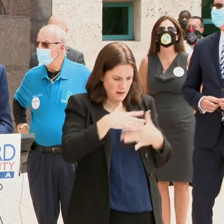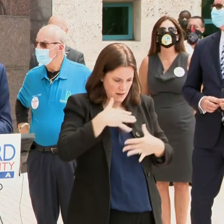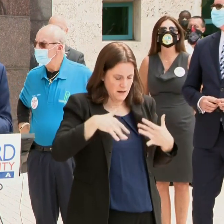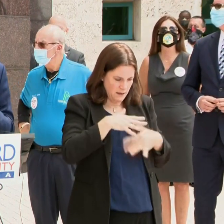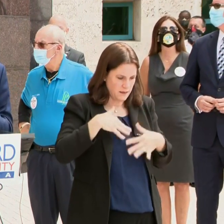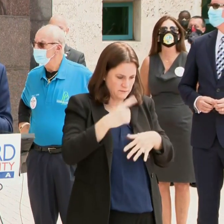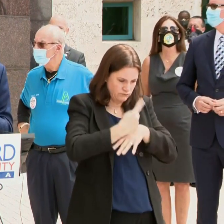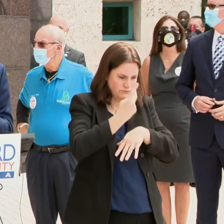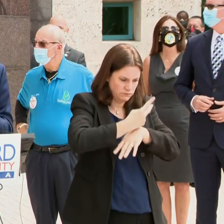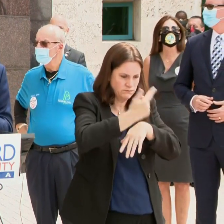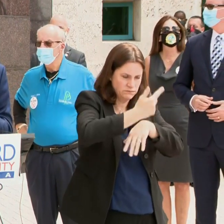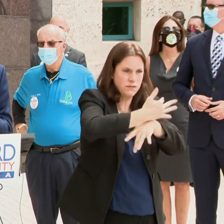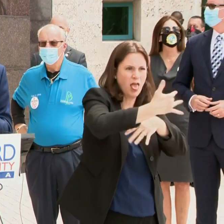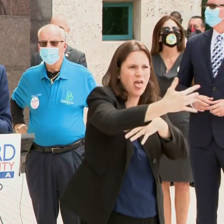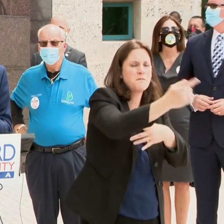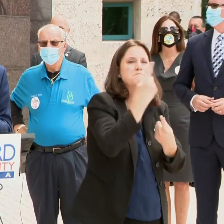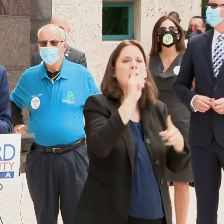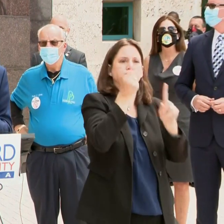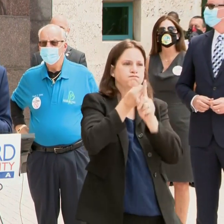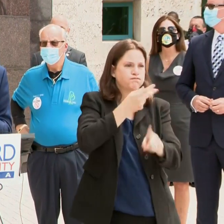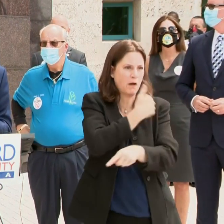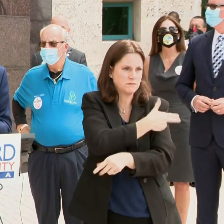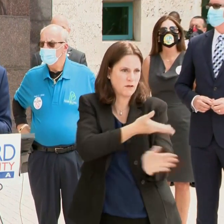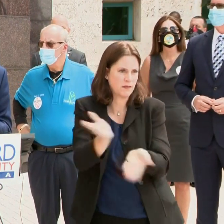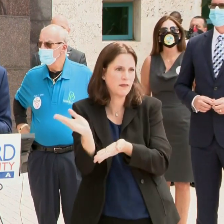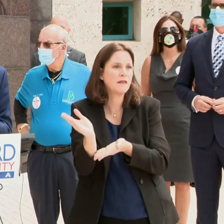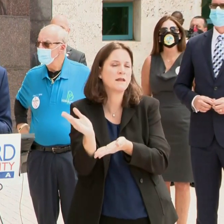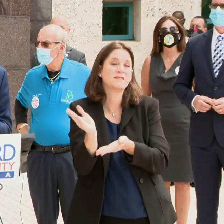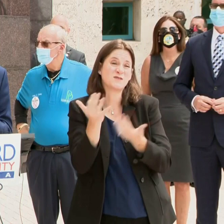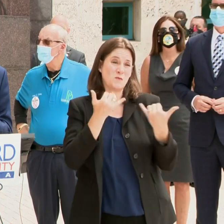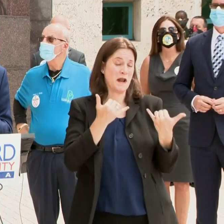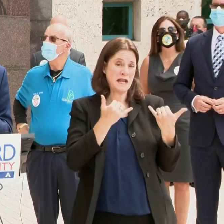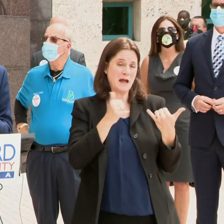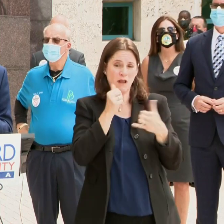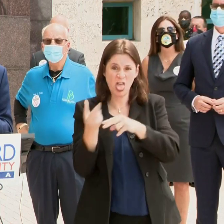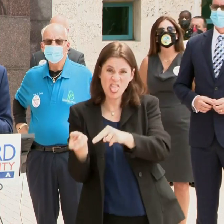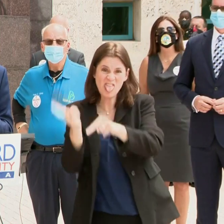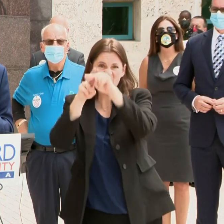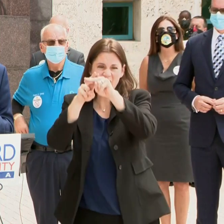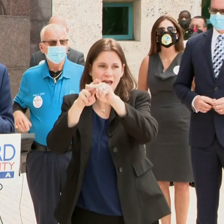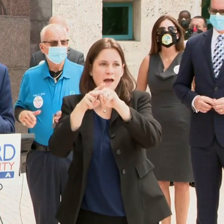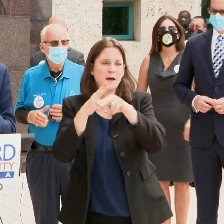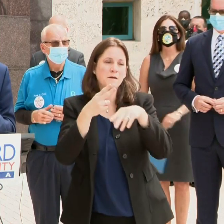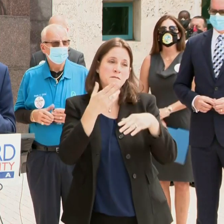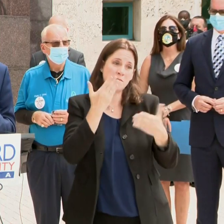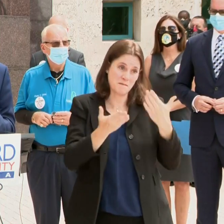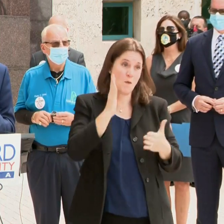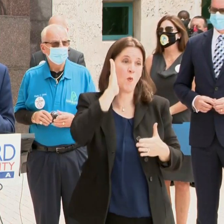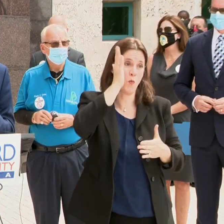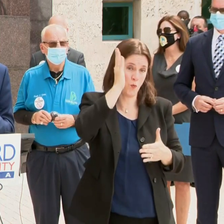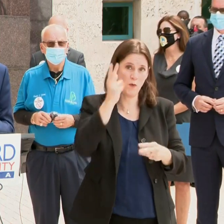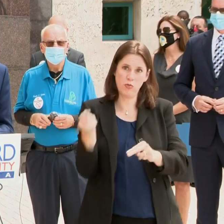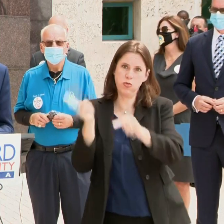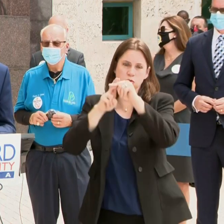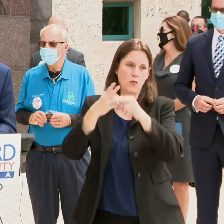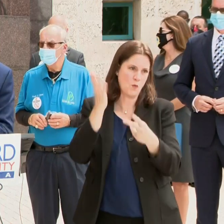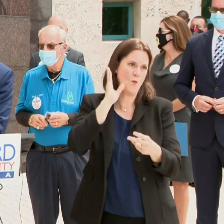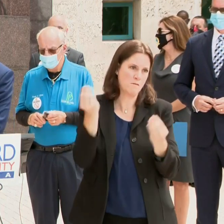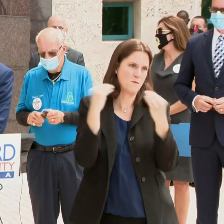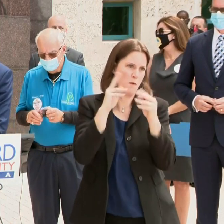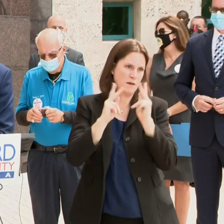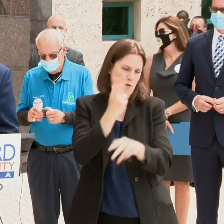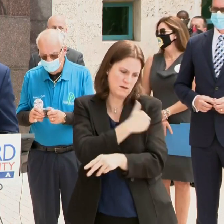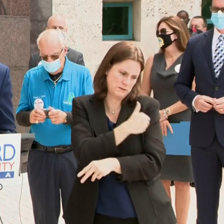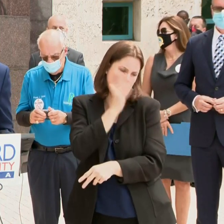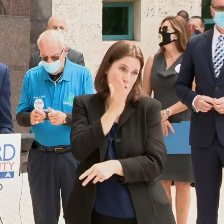hospital. So, I anticipate that we'll see an increase, and they're seeing increases also. It's not as dramatic yet. But expect that if